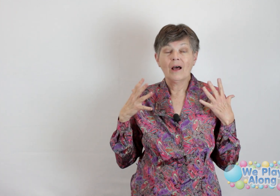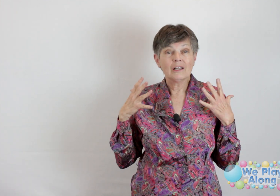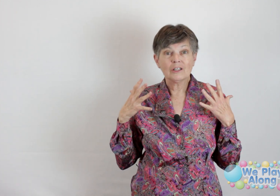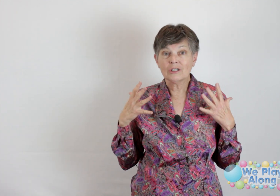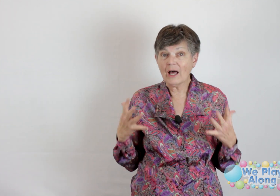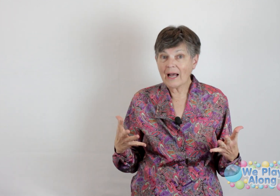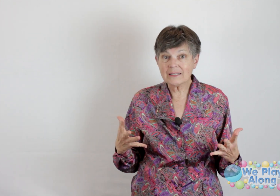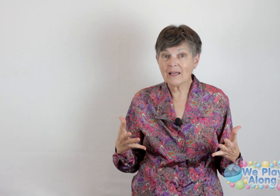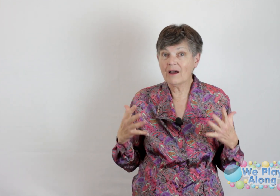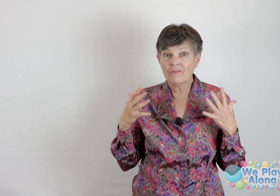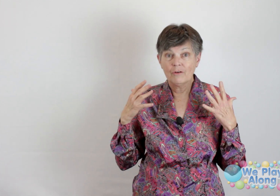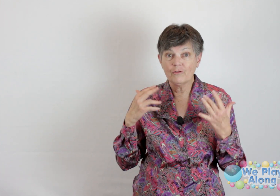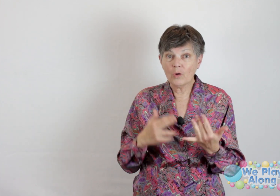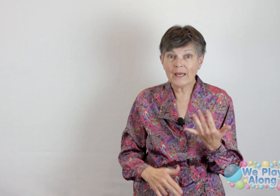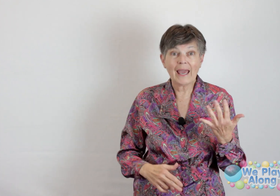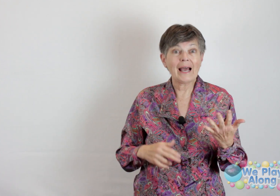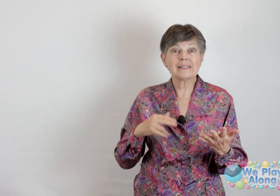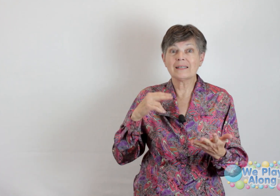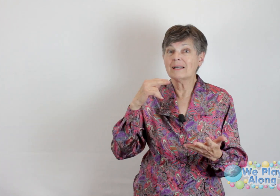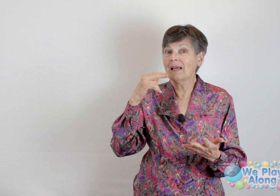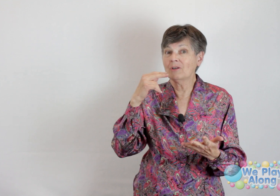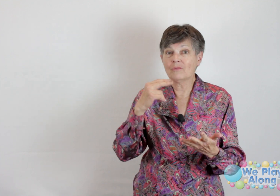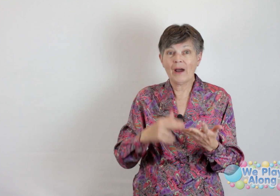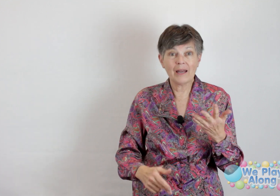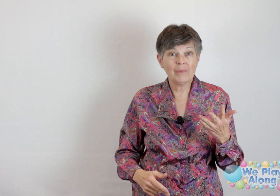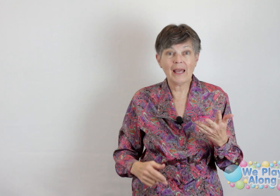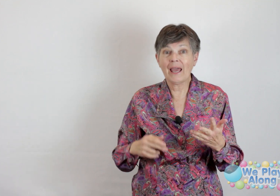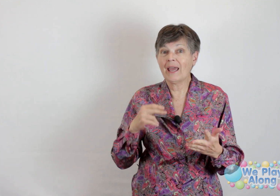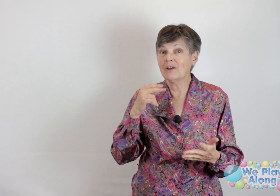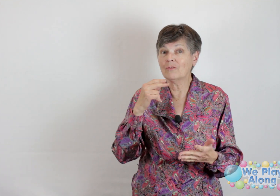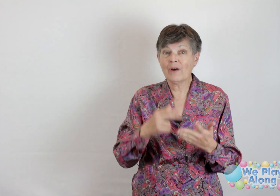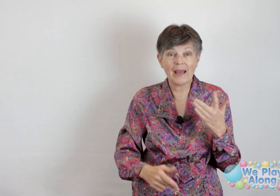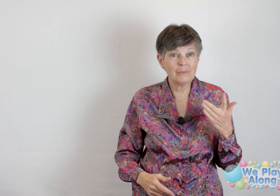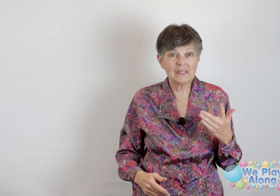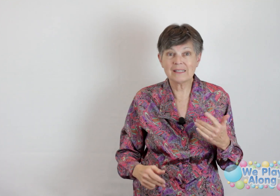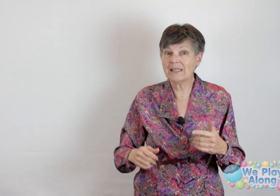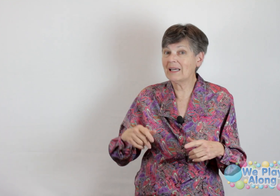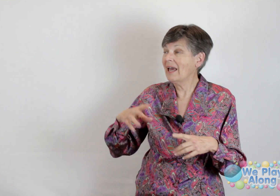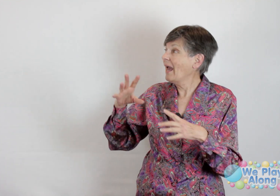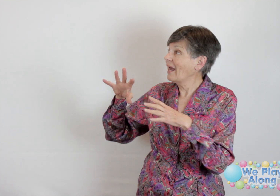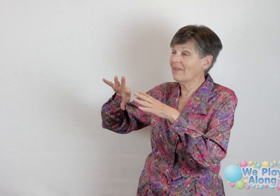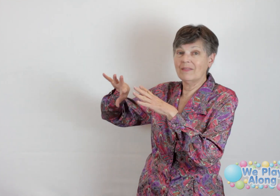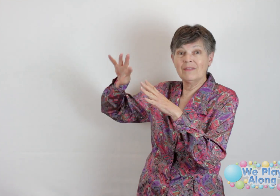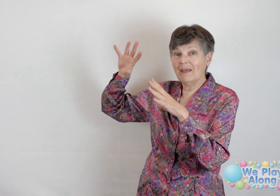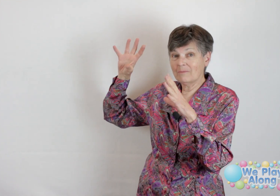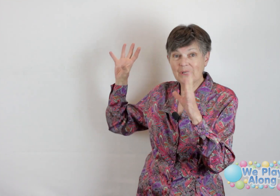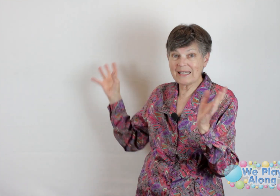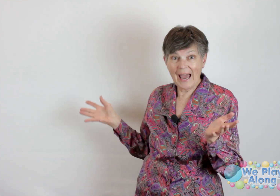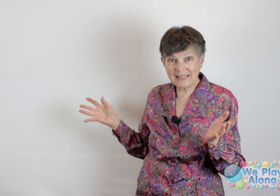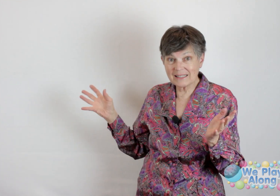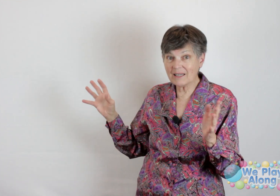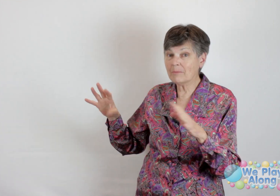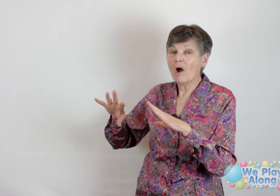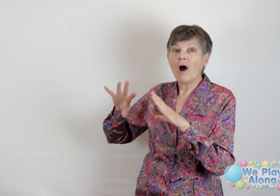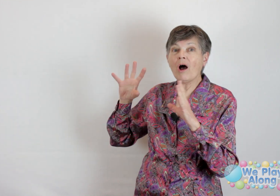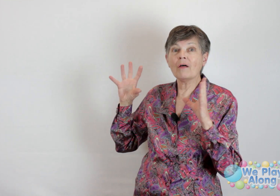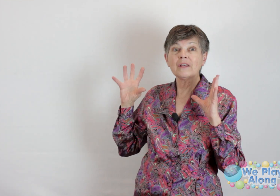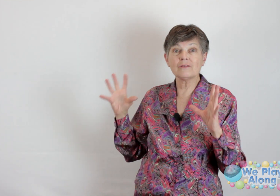lots of the folic acid and your vitamin A and your vitamin C and potassium, all these